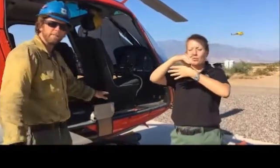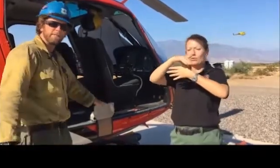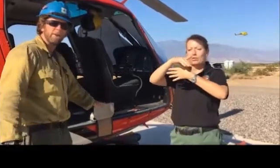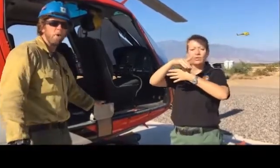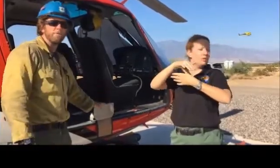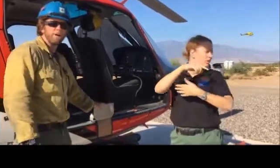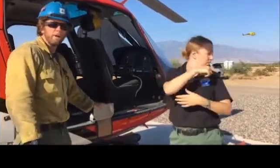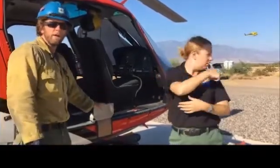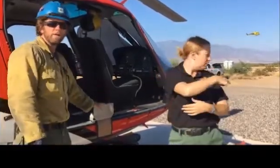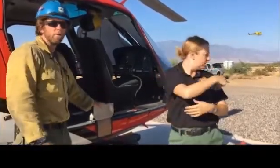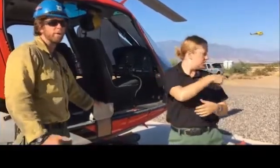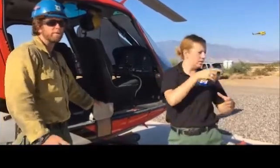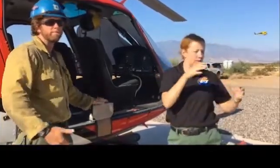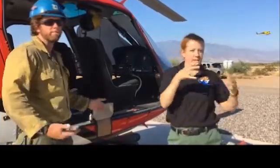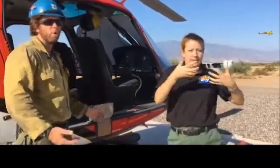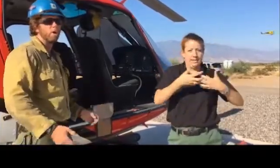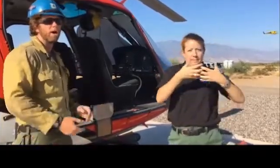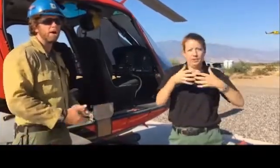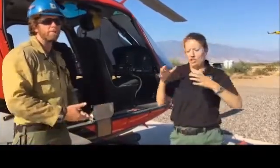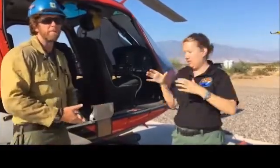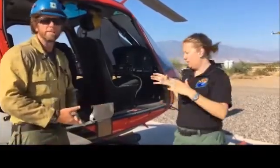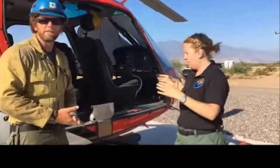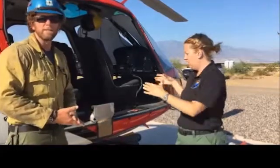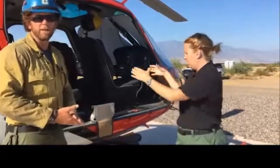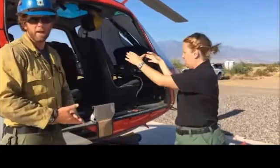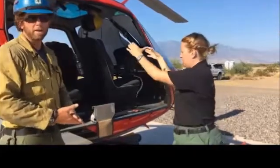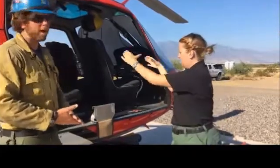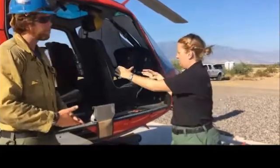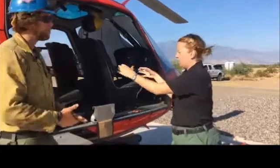to sit over, so it's more fixed into the helicopter.